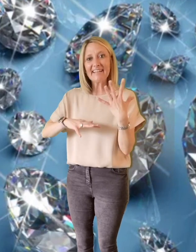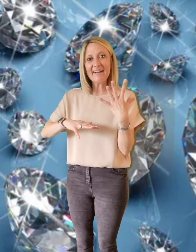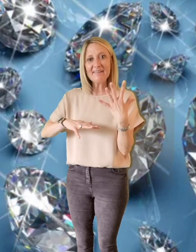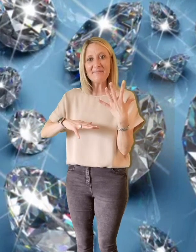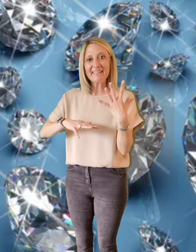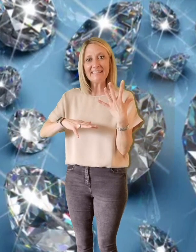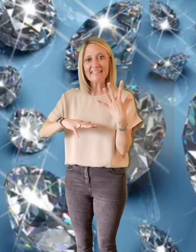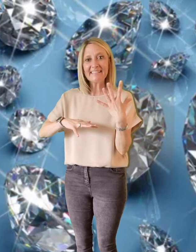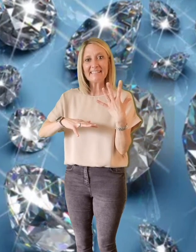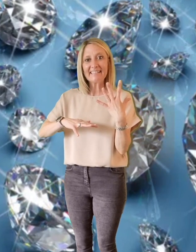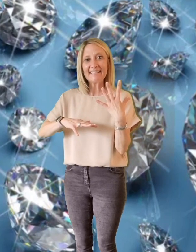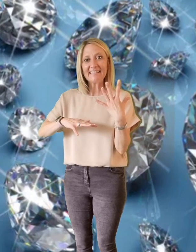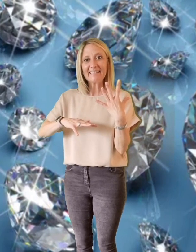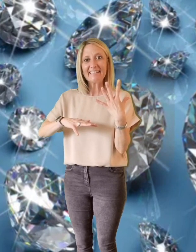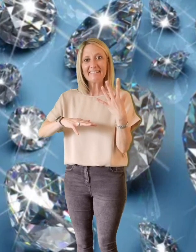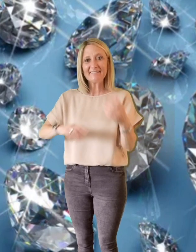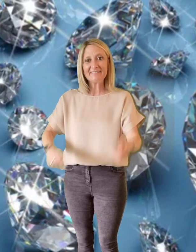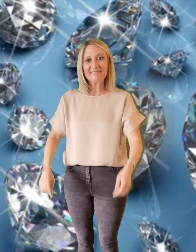diamond